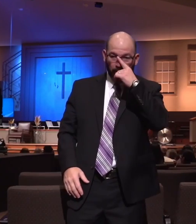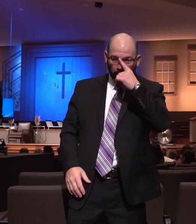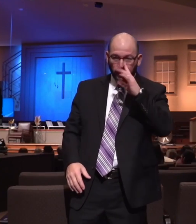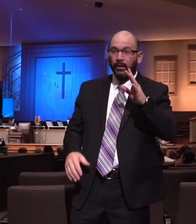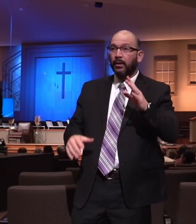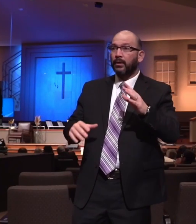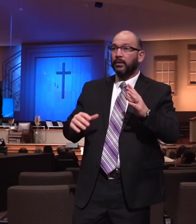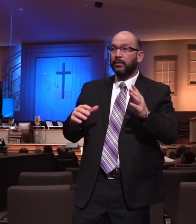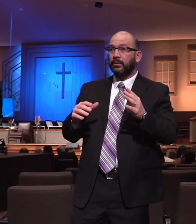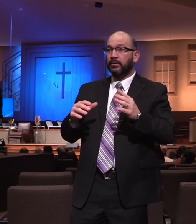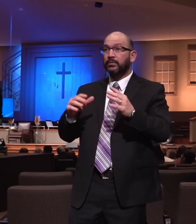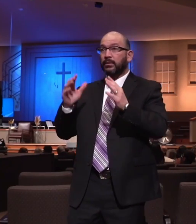Truth wins.